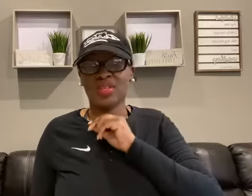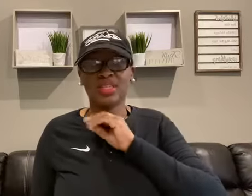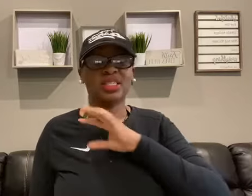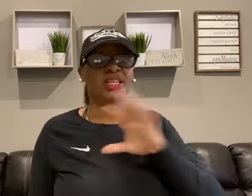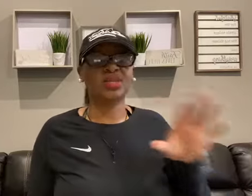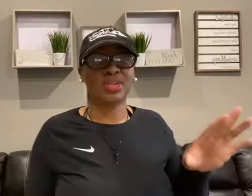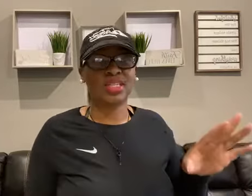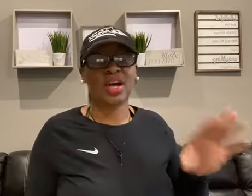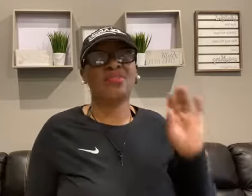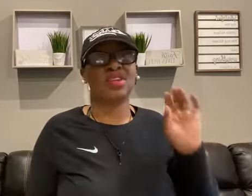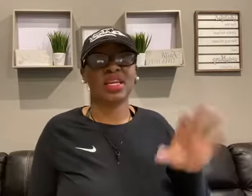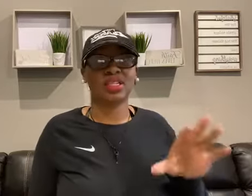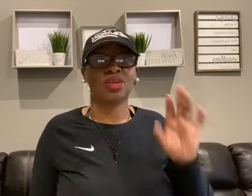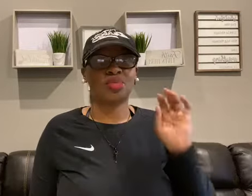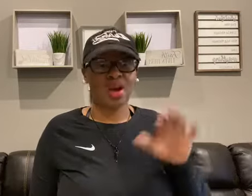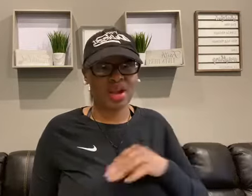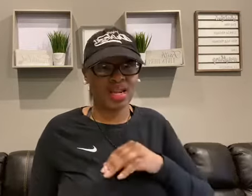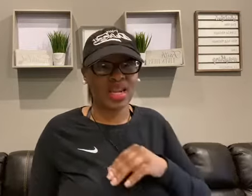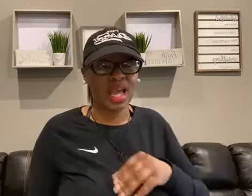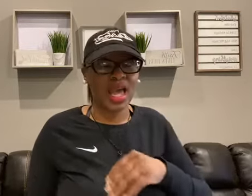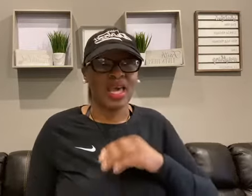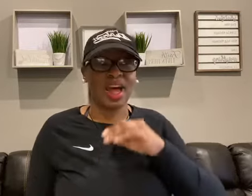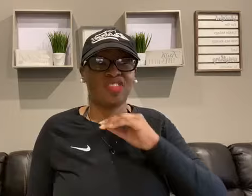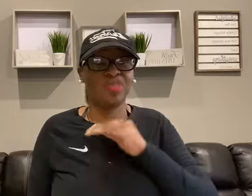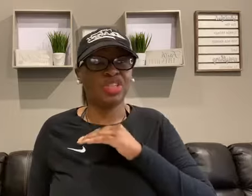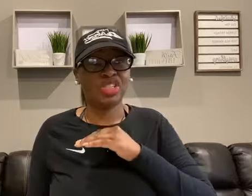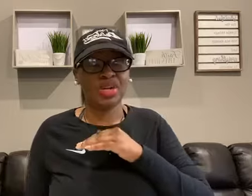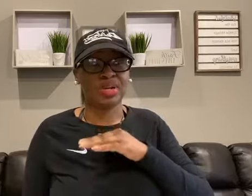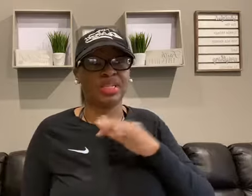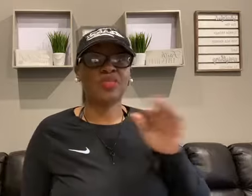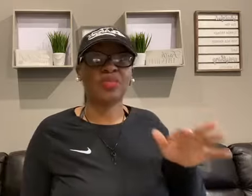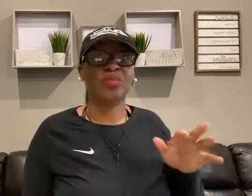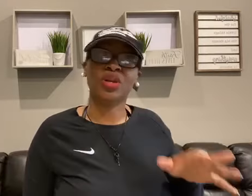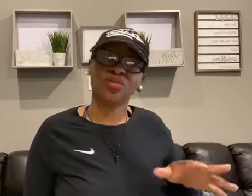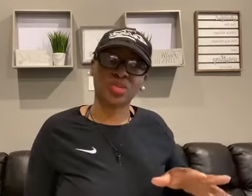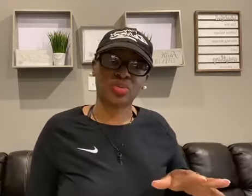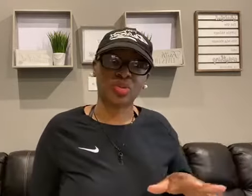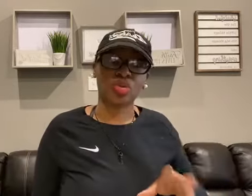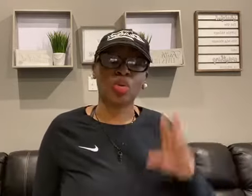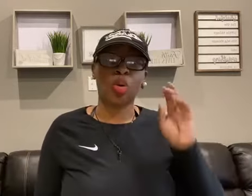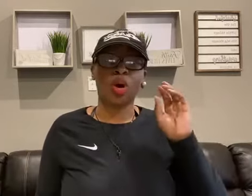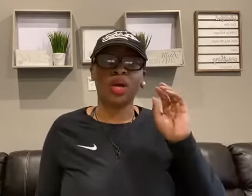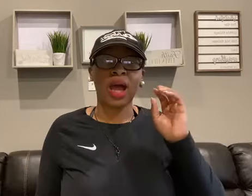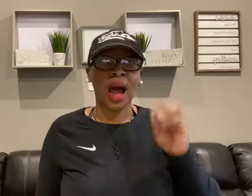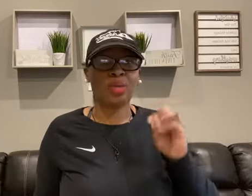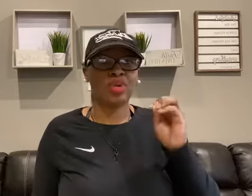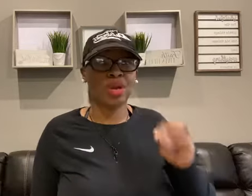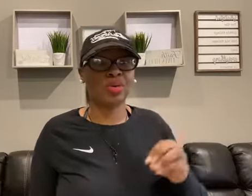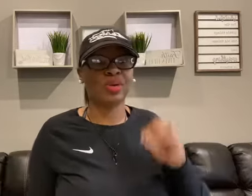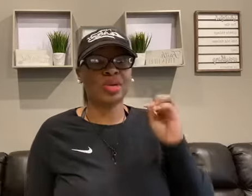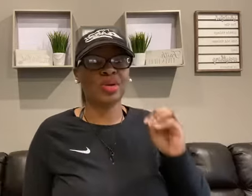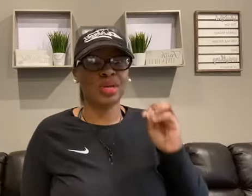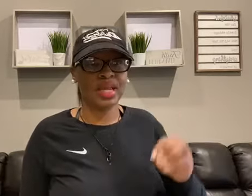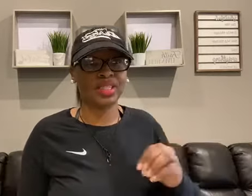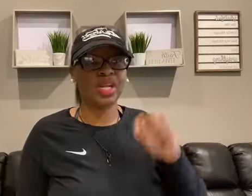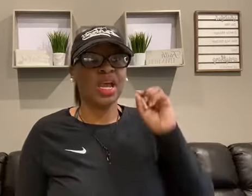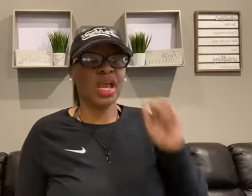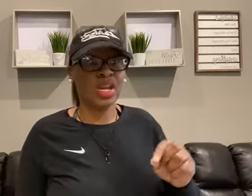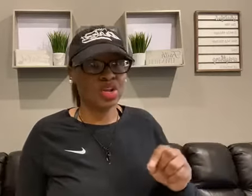on this series of niche marketing and I've been sharing different benefits with you on how narrowing your niche in